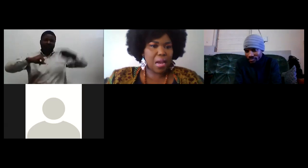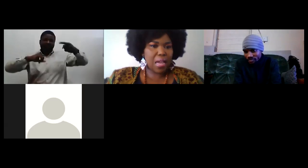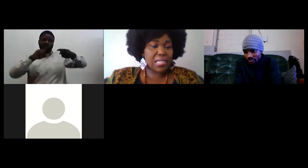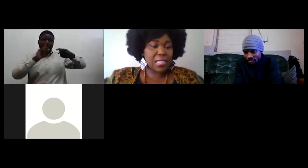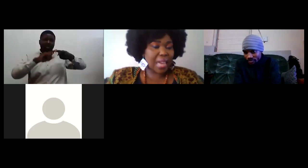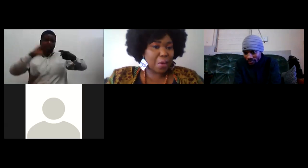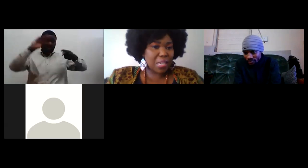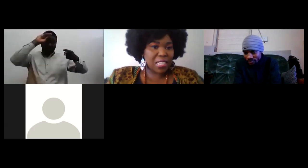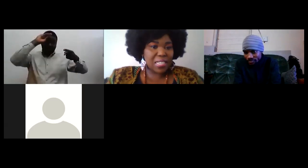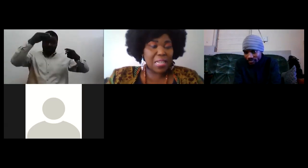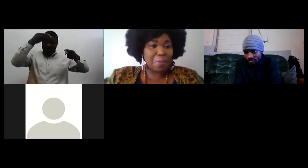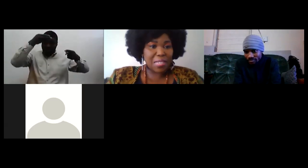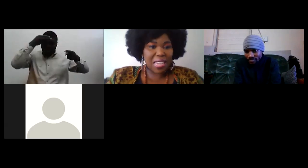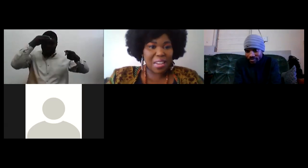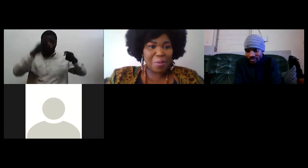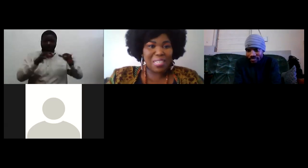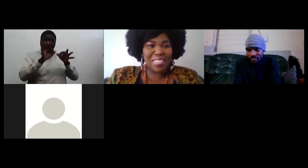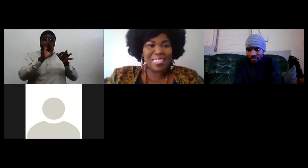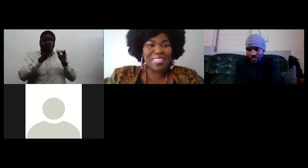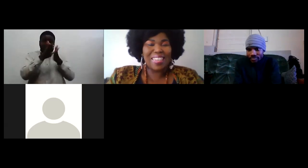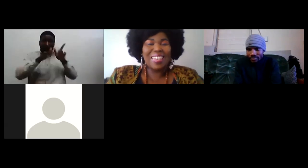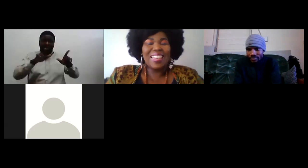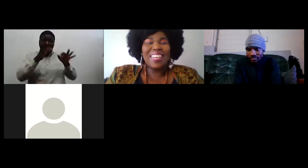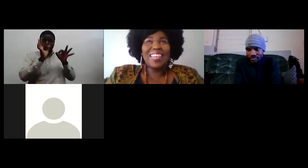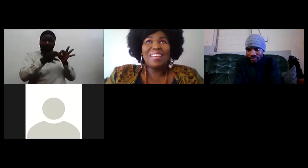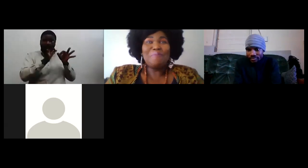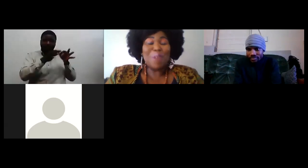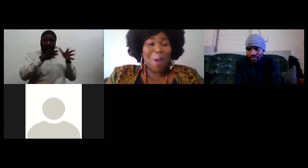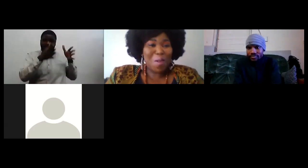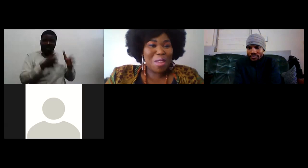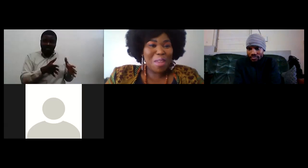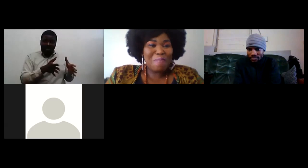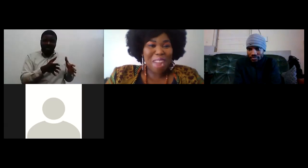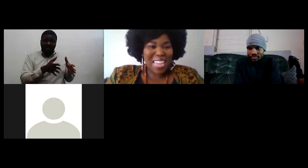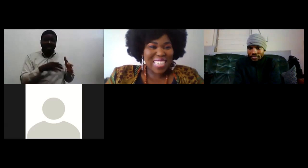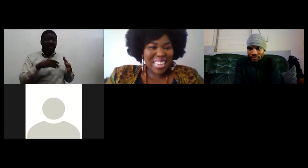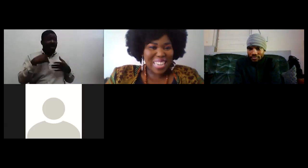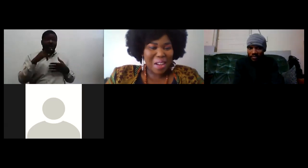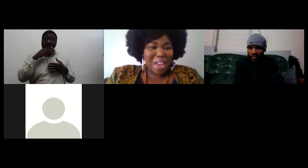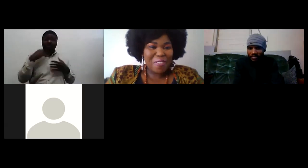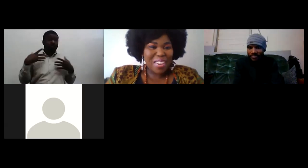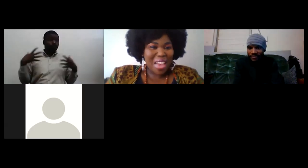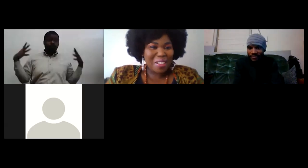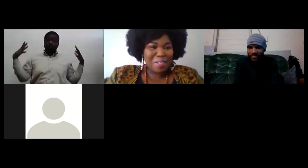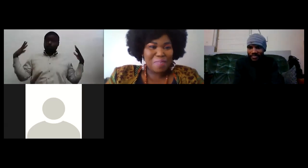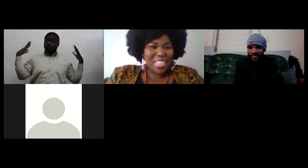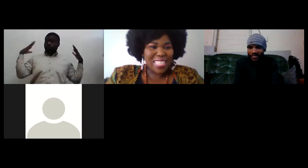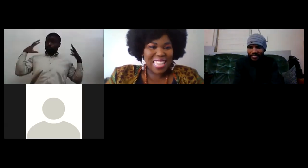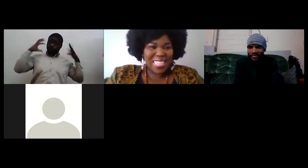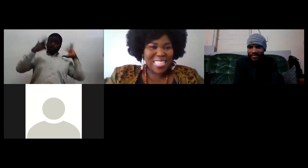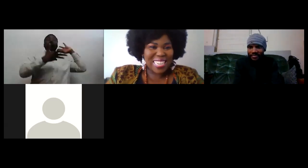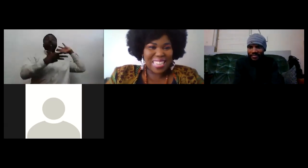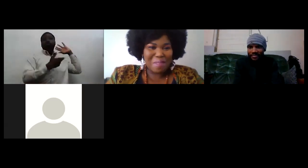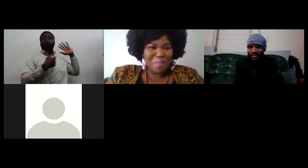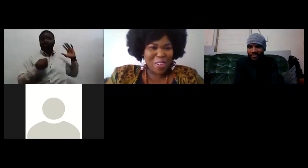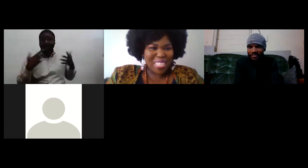our sign language interpreter which is blowing my mind right now i feel like president